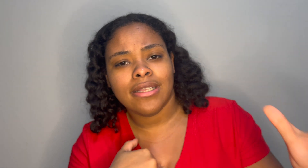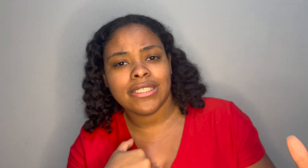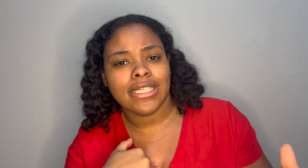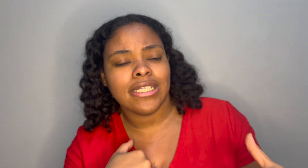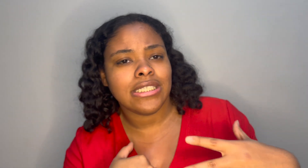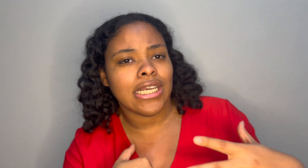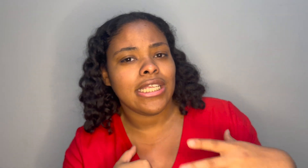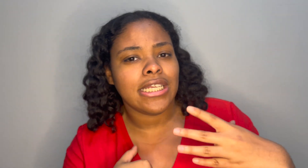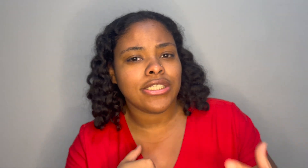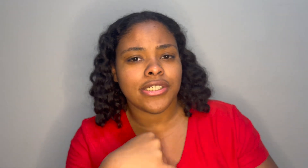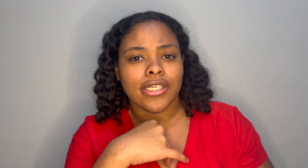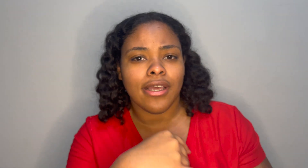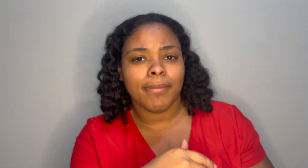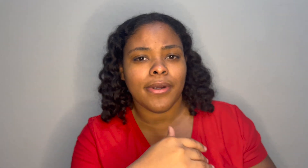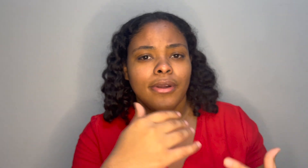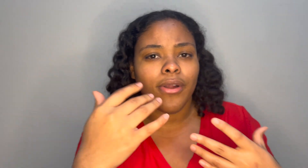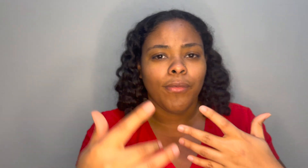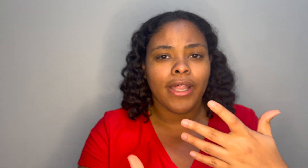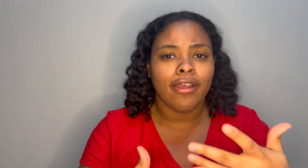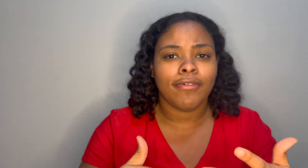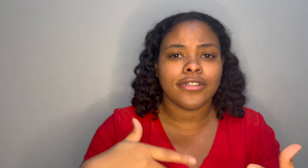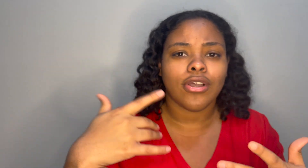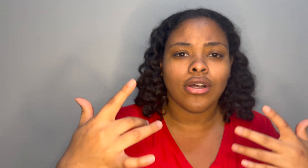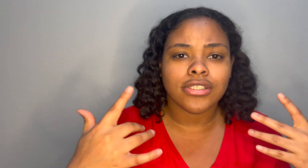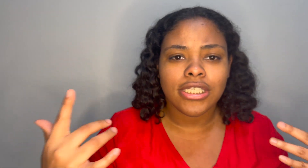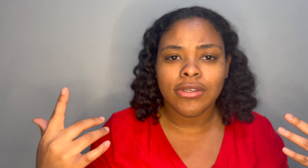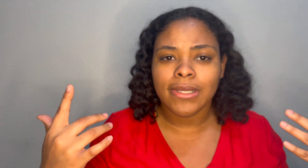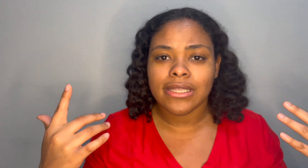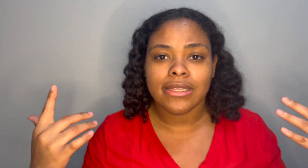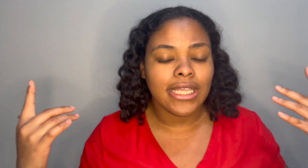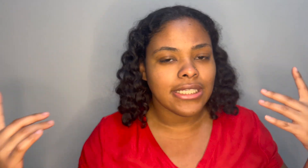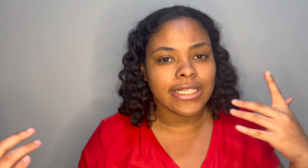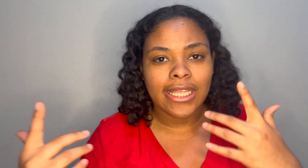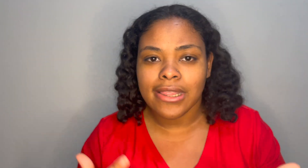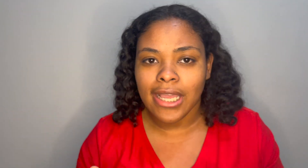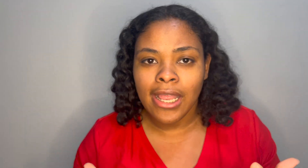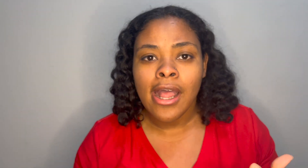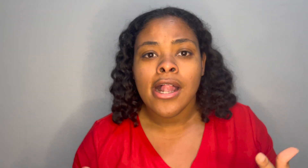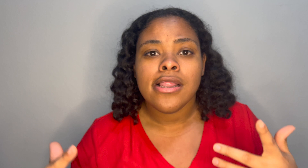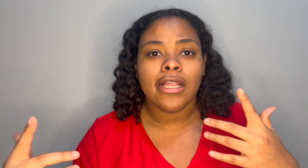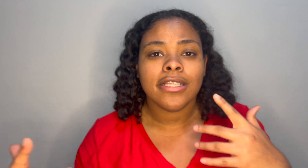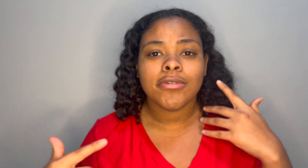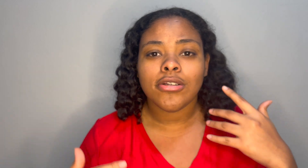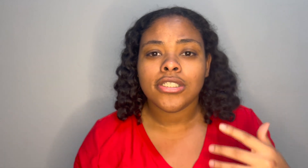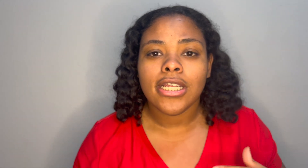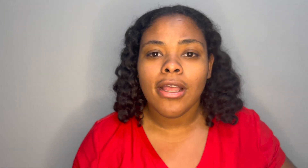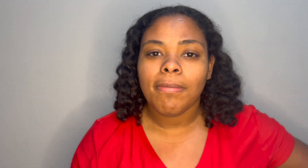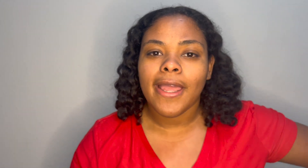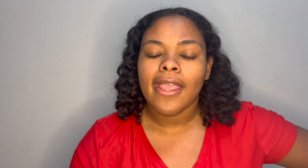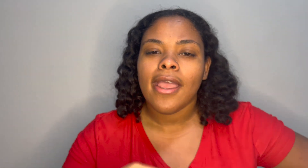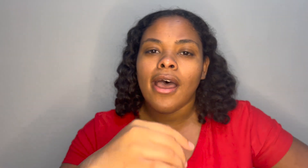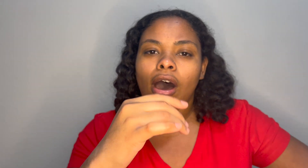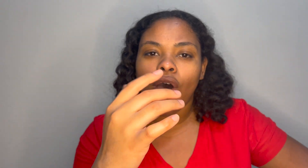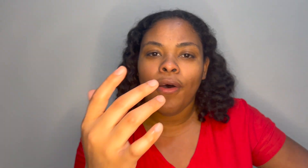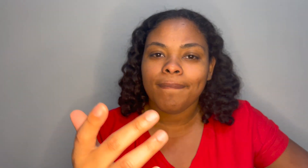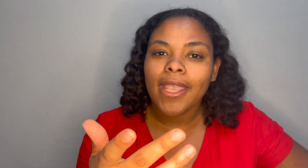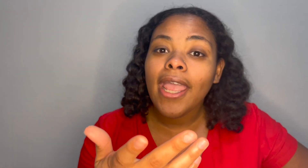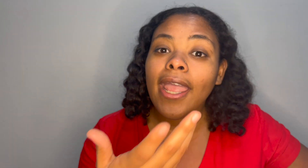let's say they're trying to get your number or whatever talk to you and things like that let them know straight up like um hey